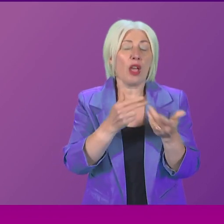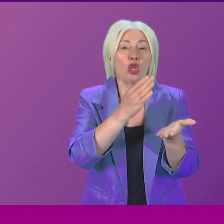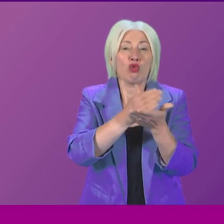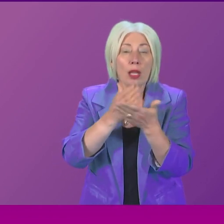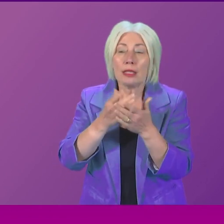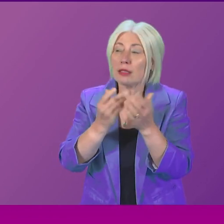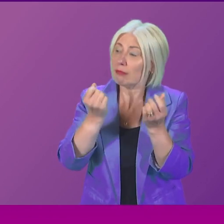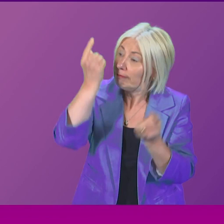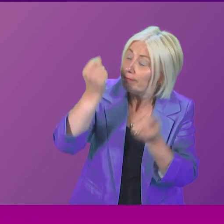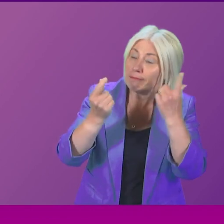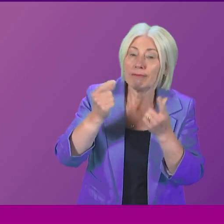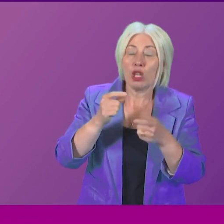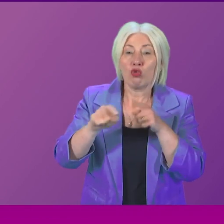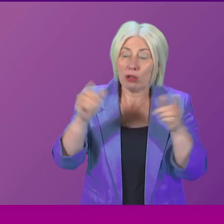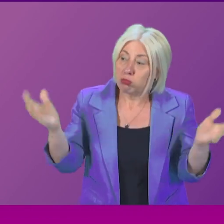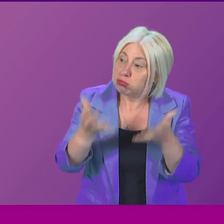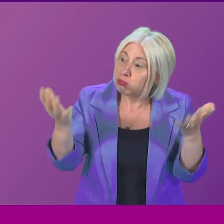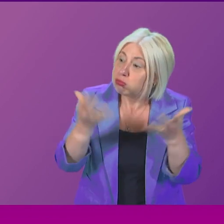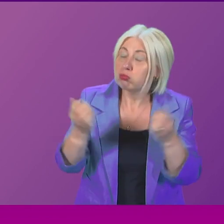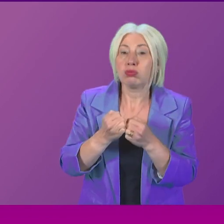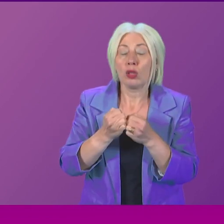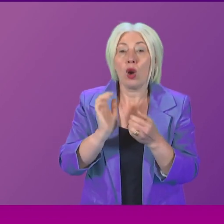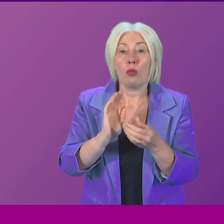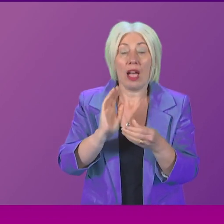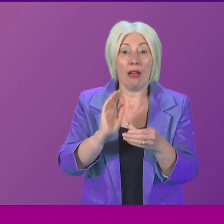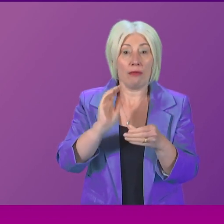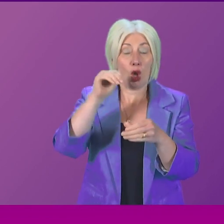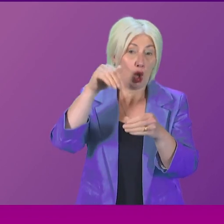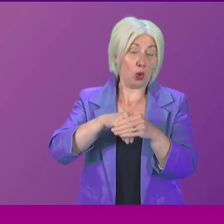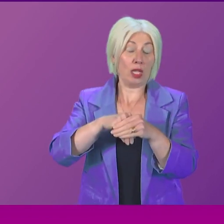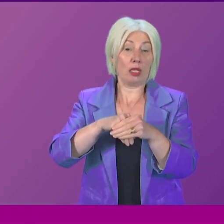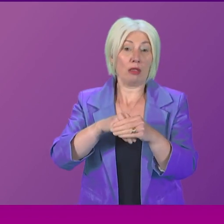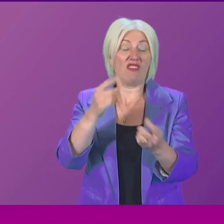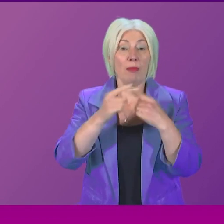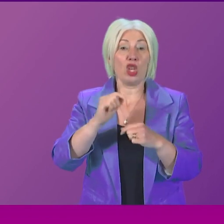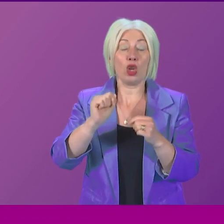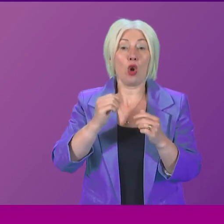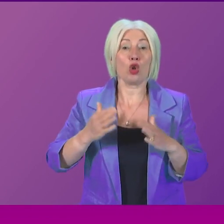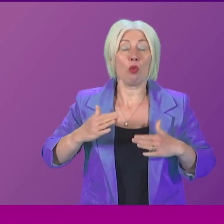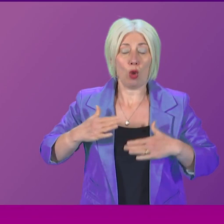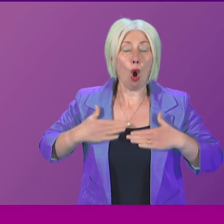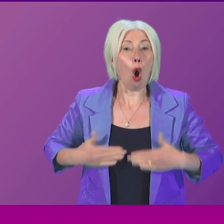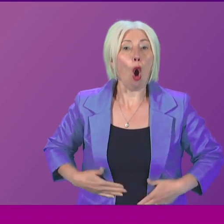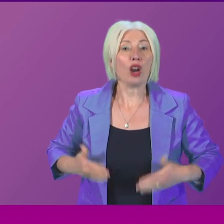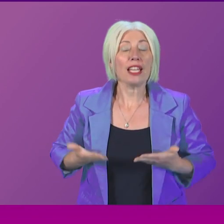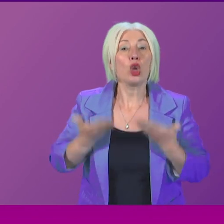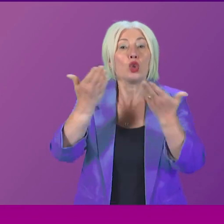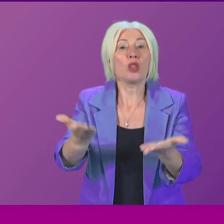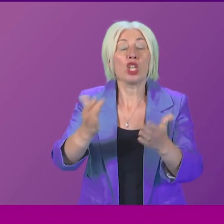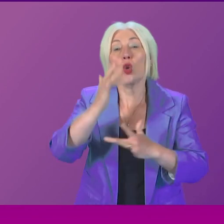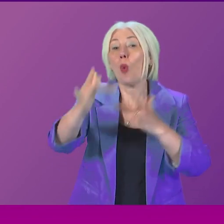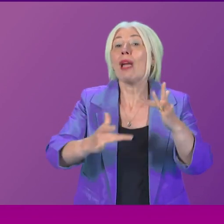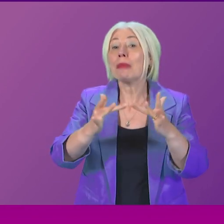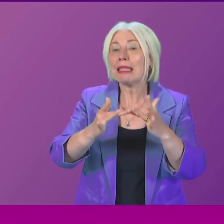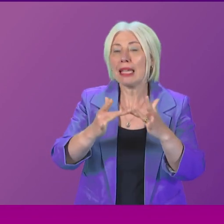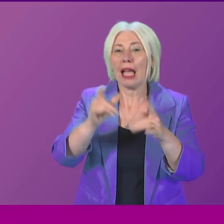of initiatives. We have included information on our Organ Donation Scotland website, which provides the public with information on how